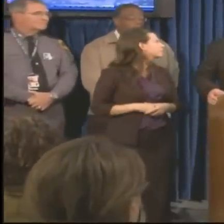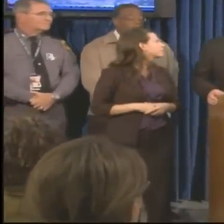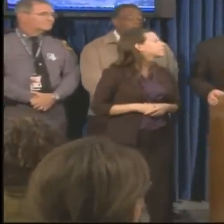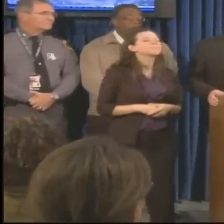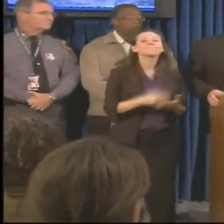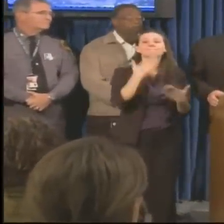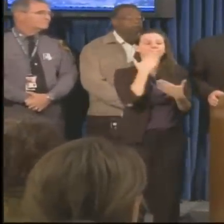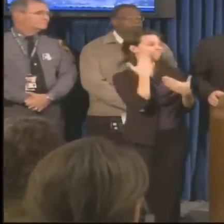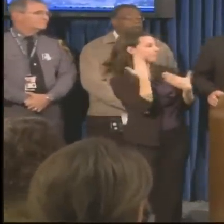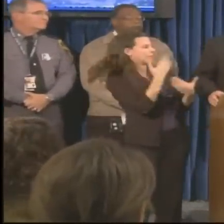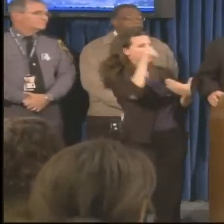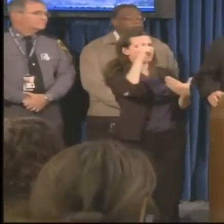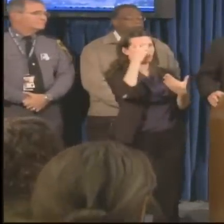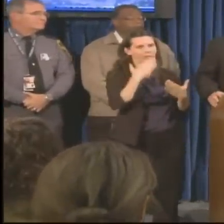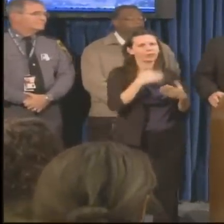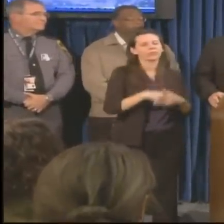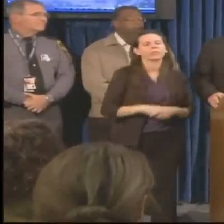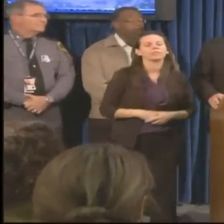Thank you, Governor.